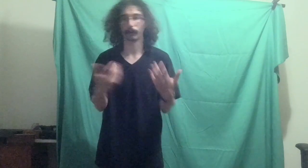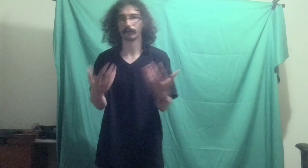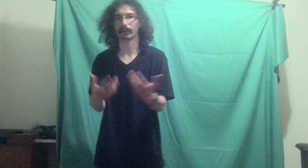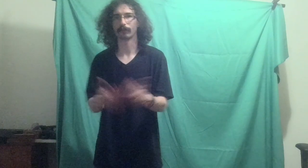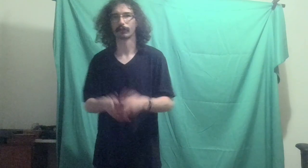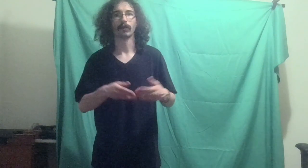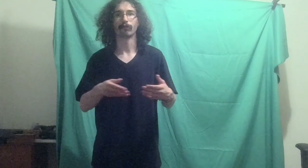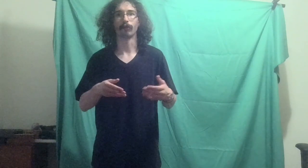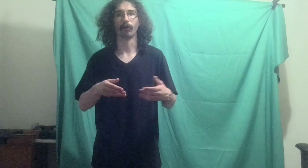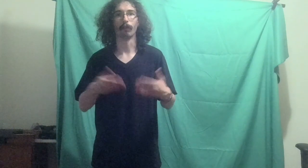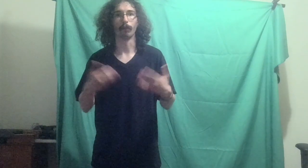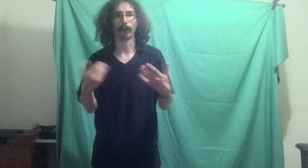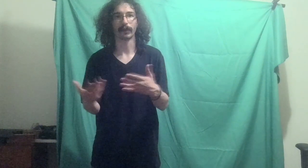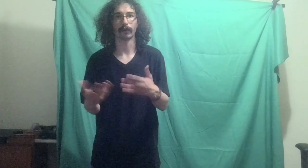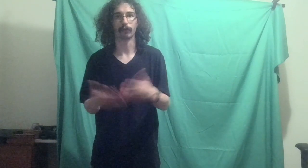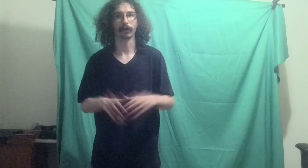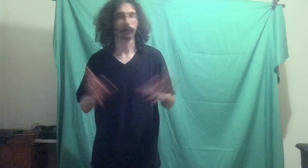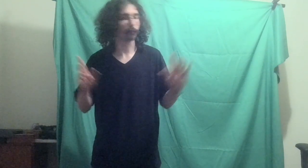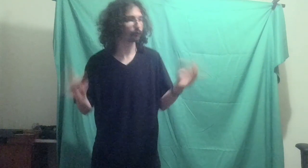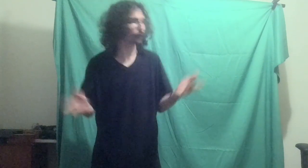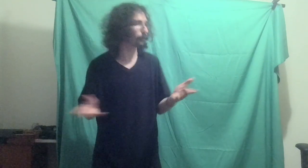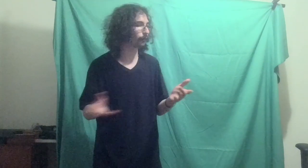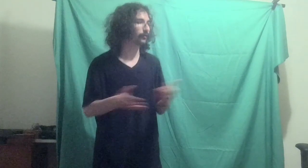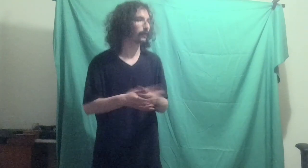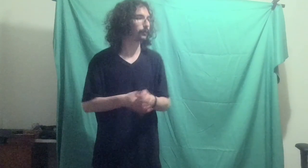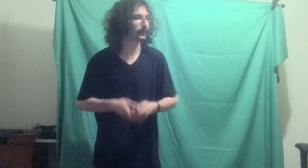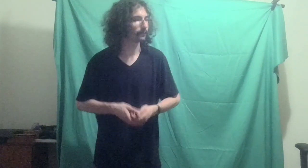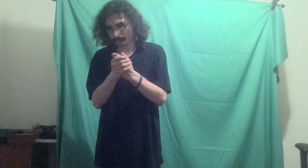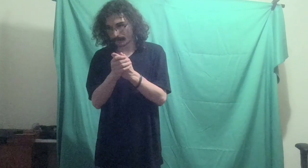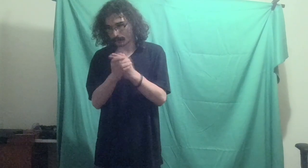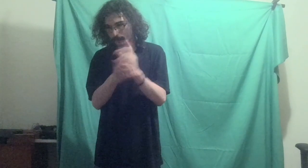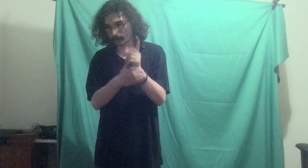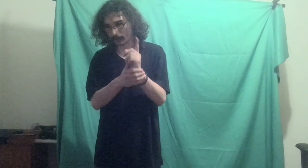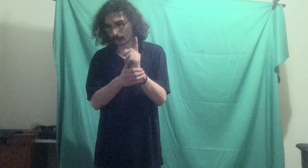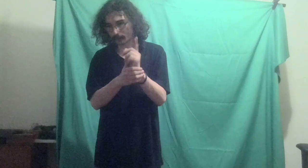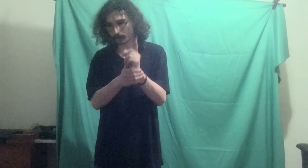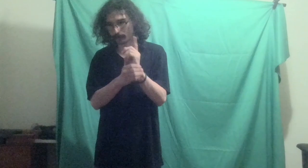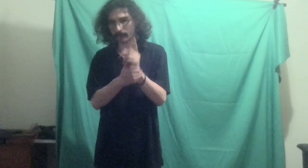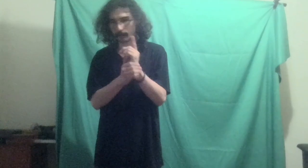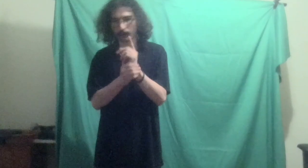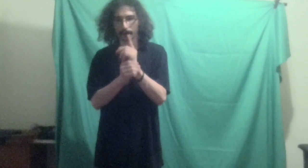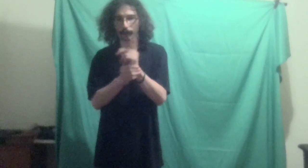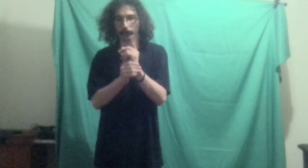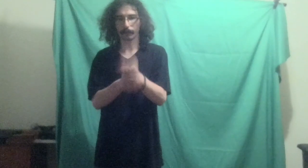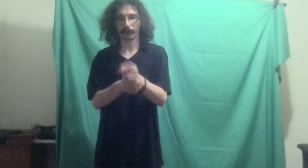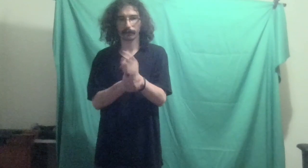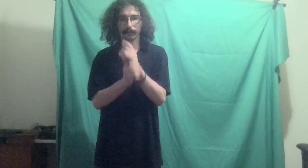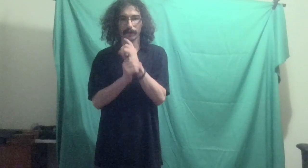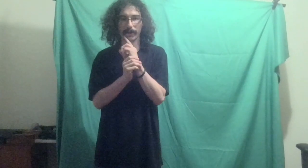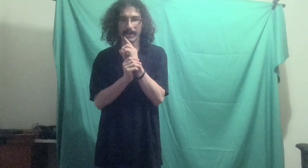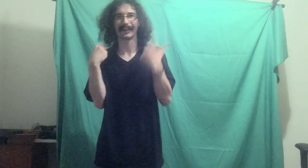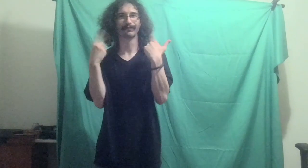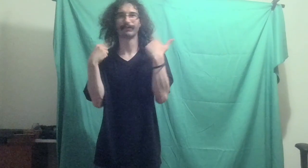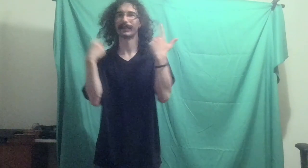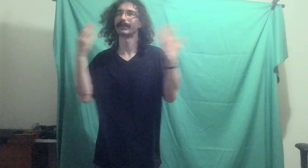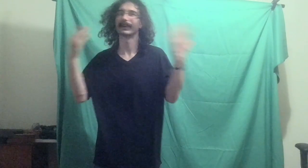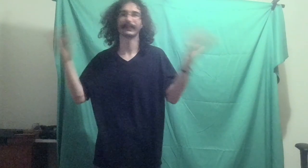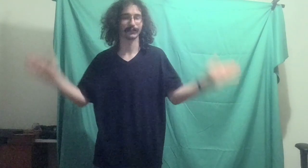second shit. So when I get off work, most people are asleep, right? Hold on, I lost track of where I was going with this. My mind is